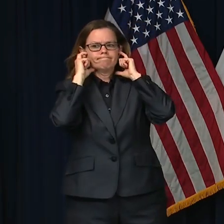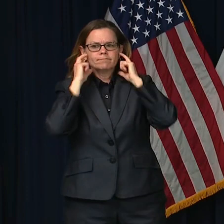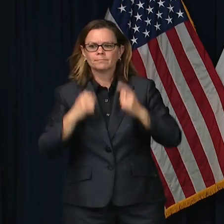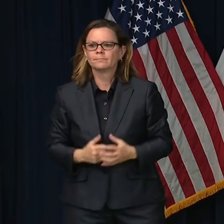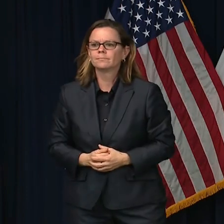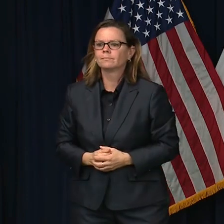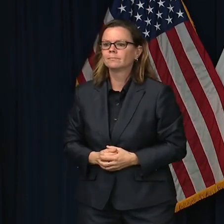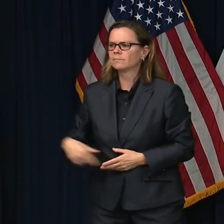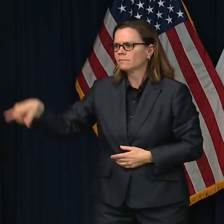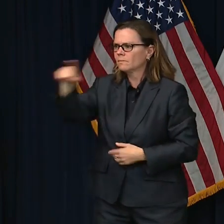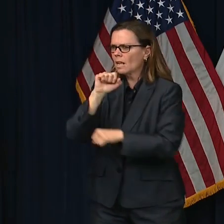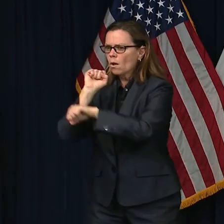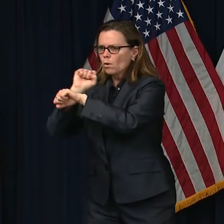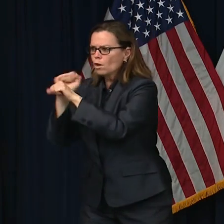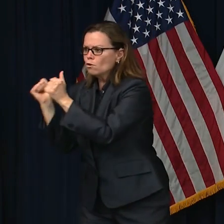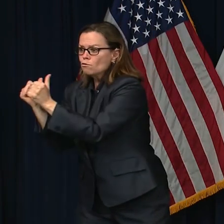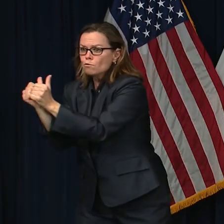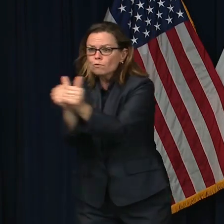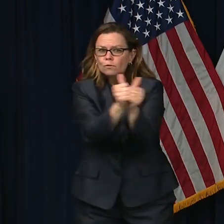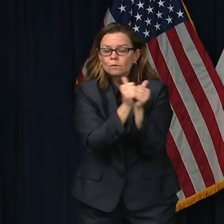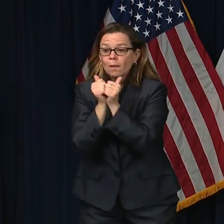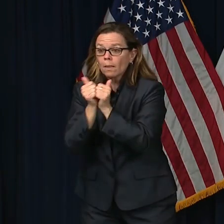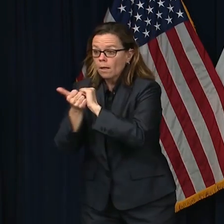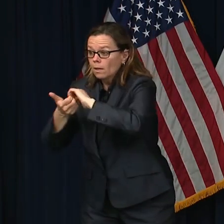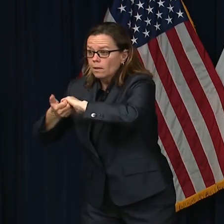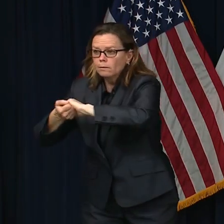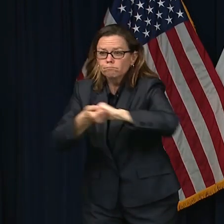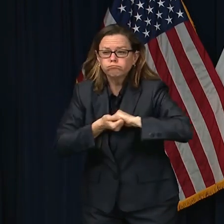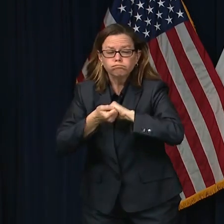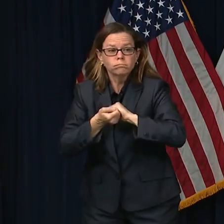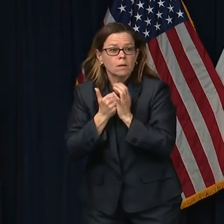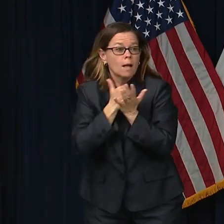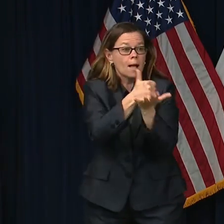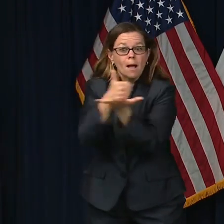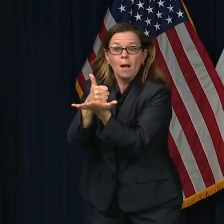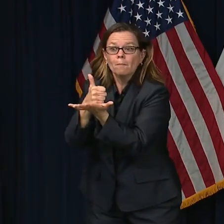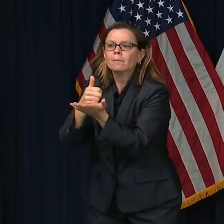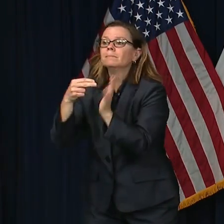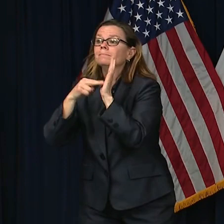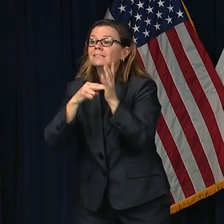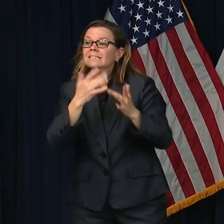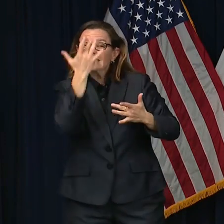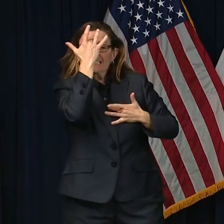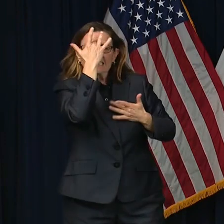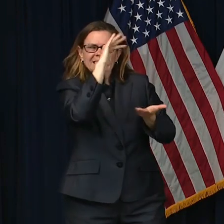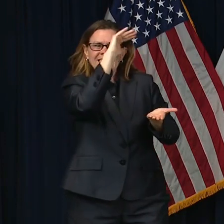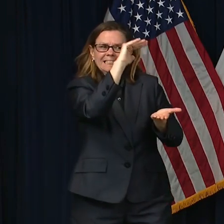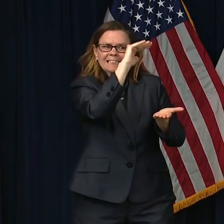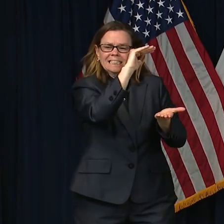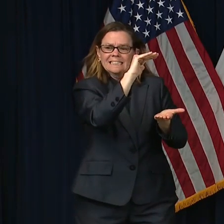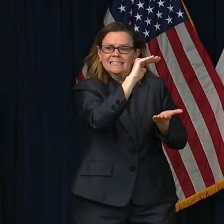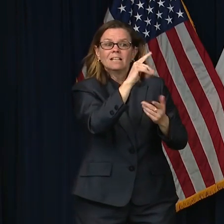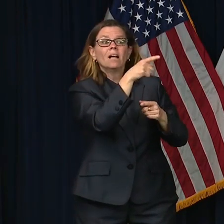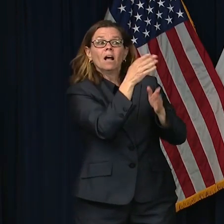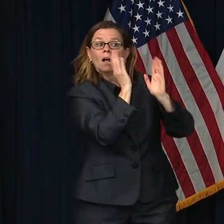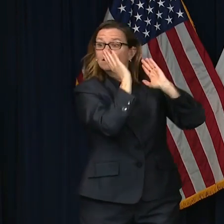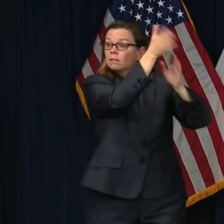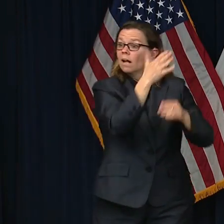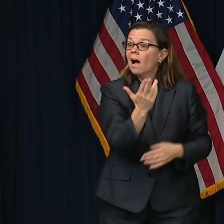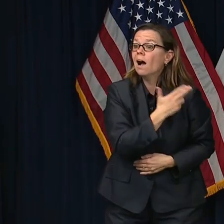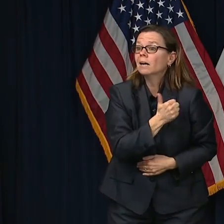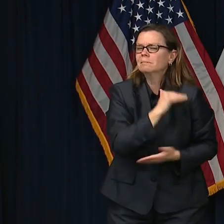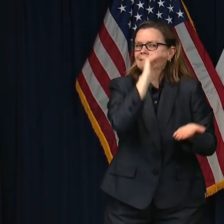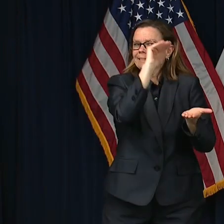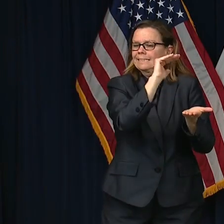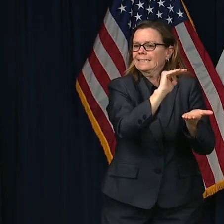getting sick and being hospitalized. It's been one week since we launched the All In Illinois campaign, and in